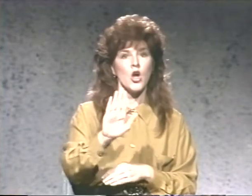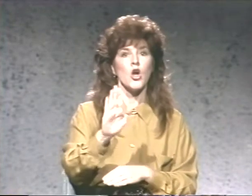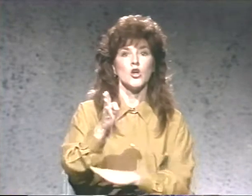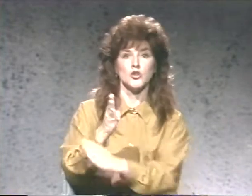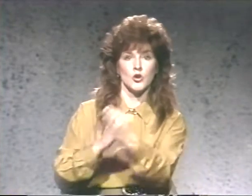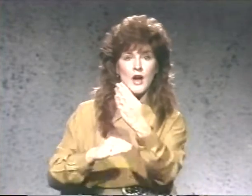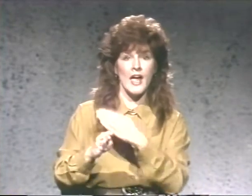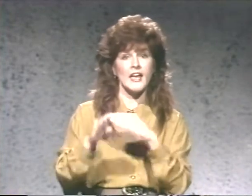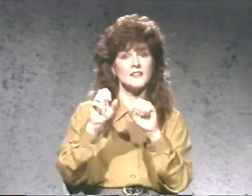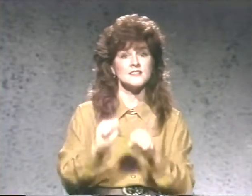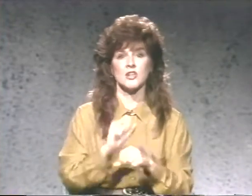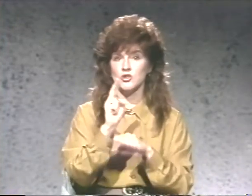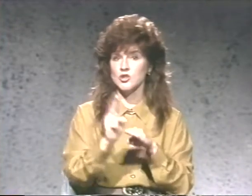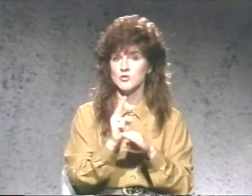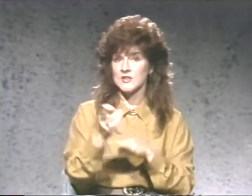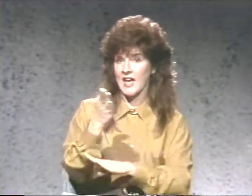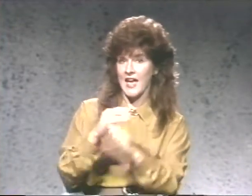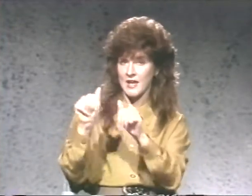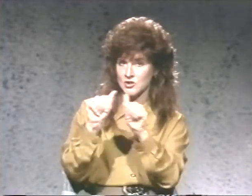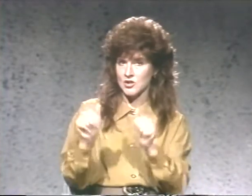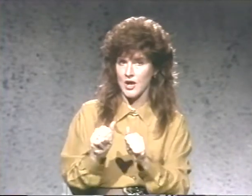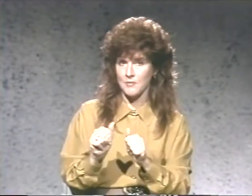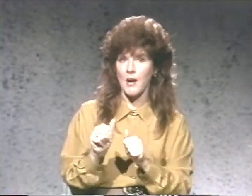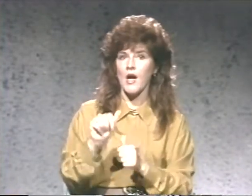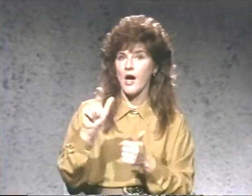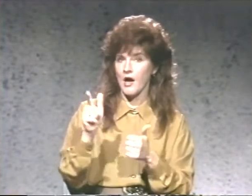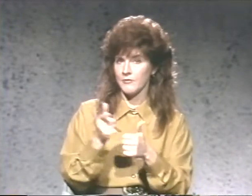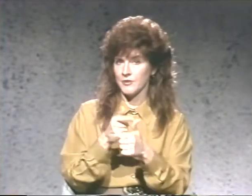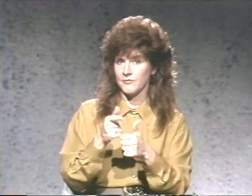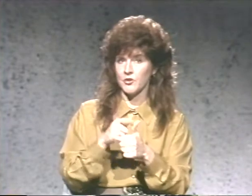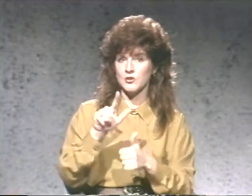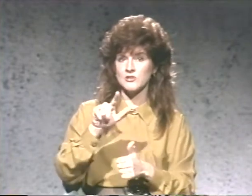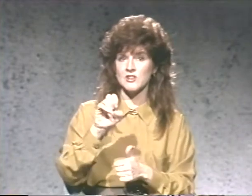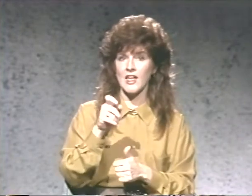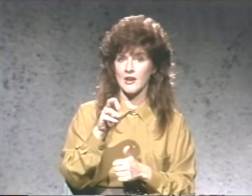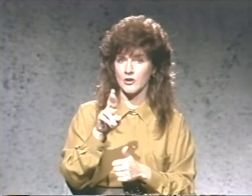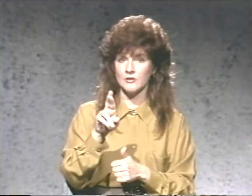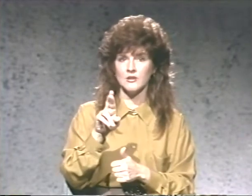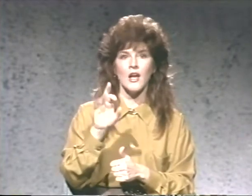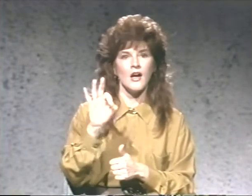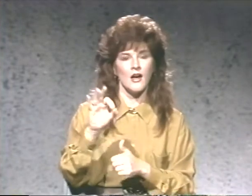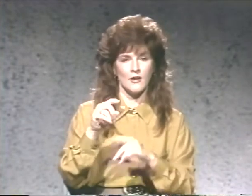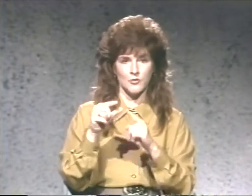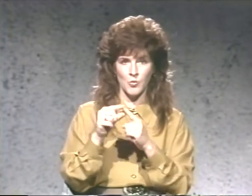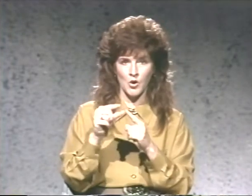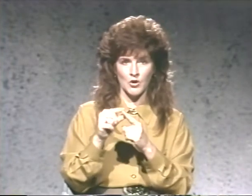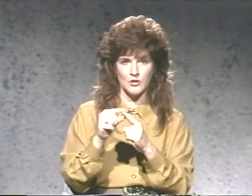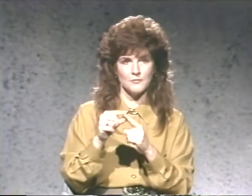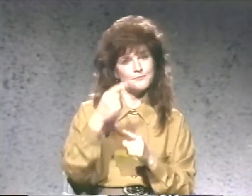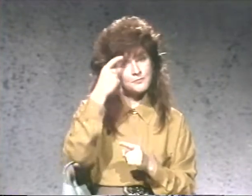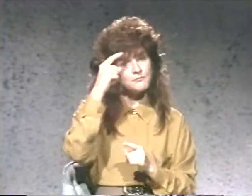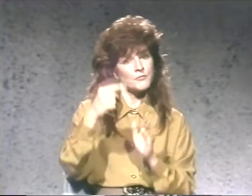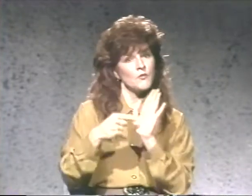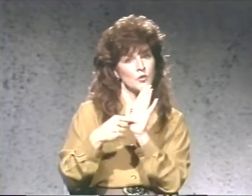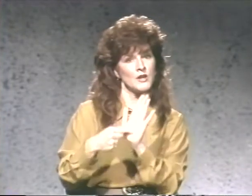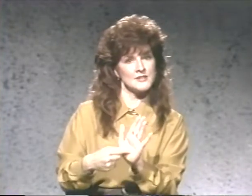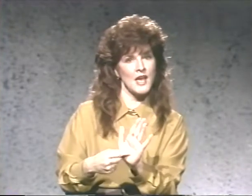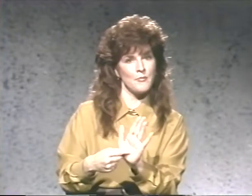your hands can use the handshape of the first letter of the word. For example,